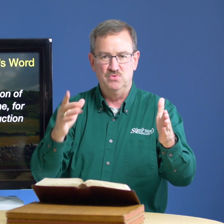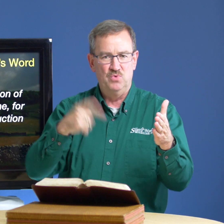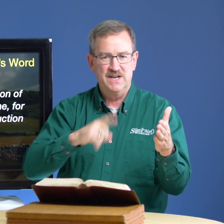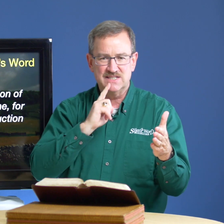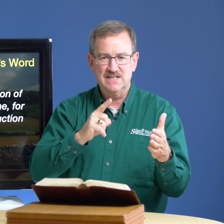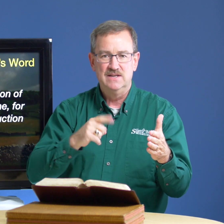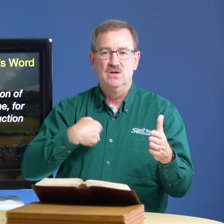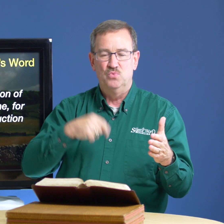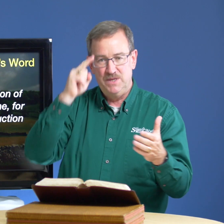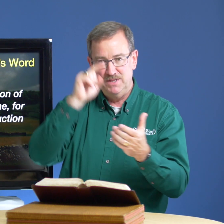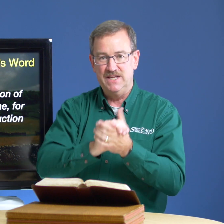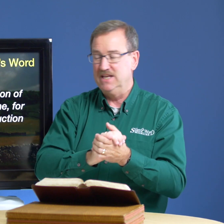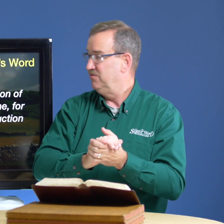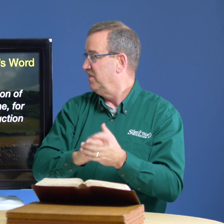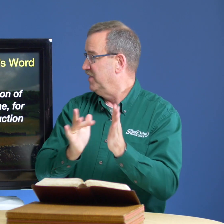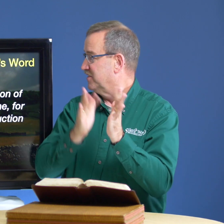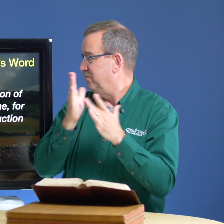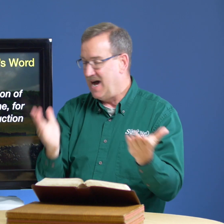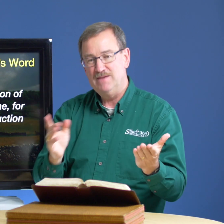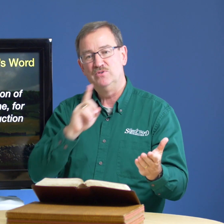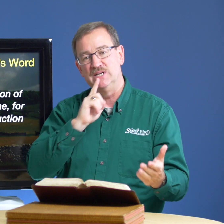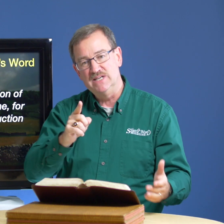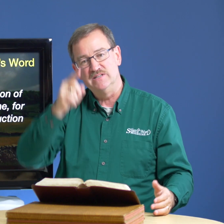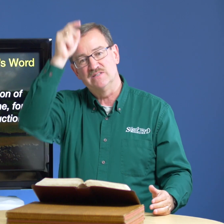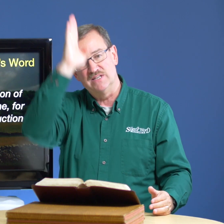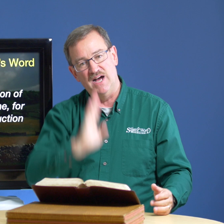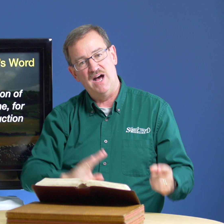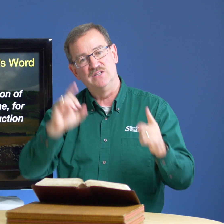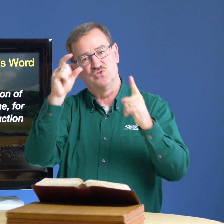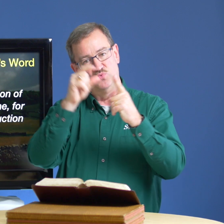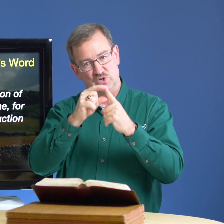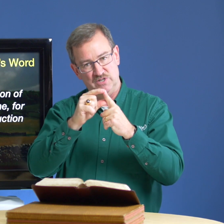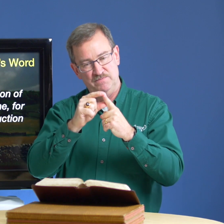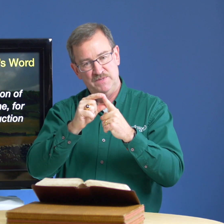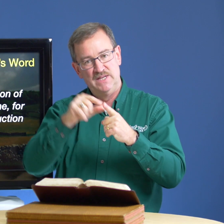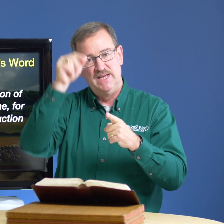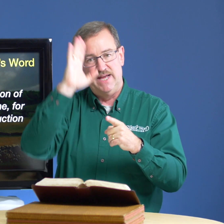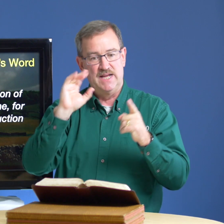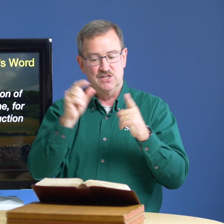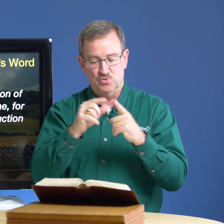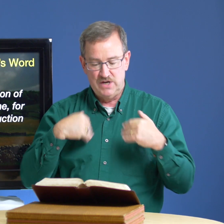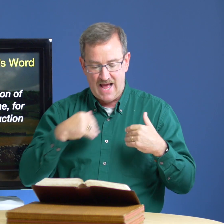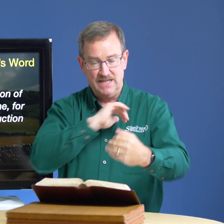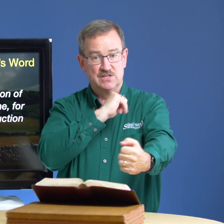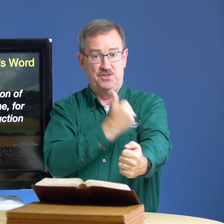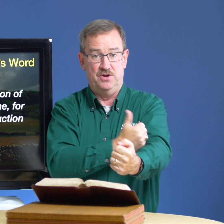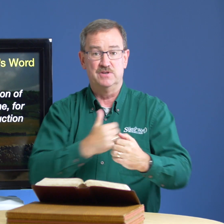what is it we believe that the bible is god's word and god's word has authority